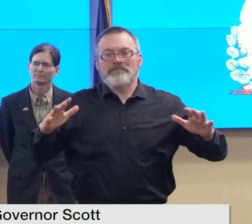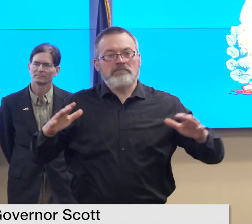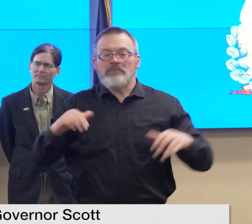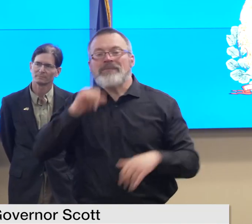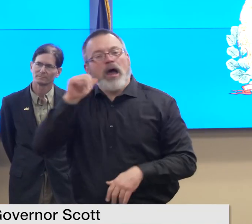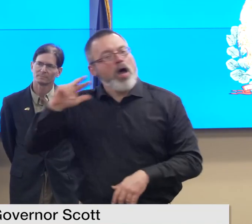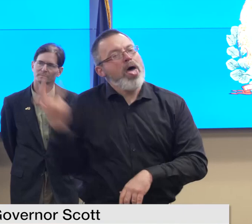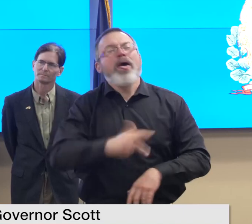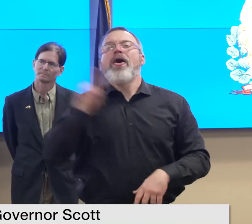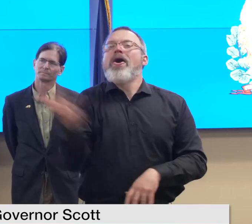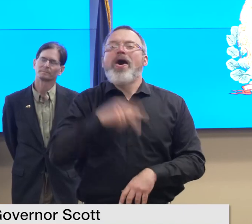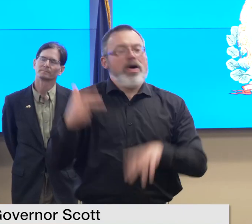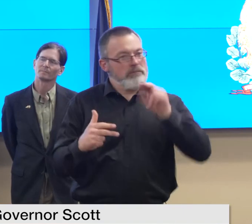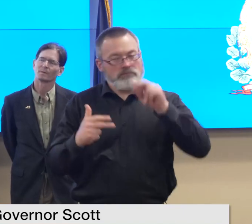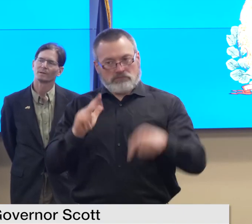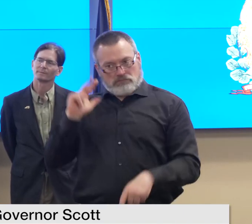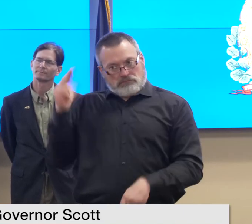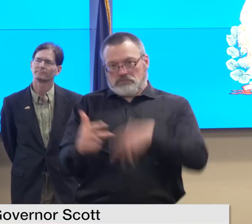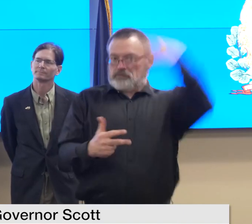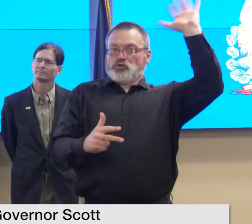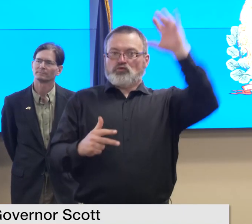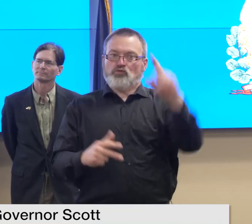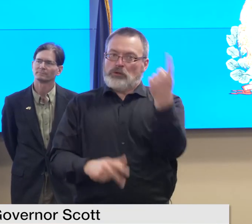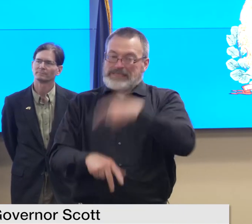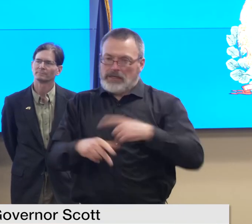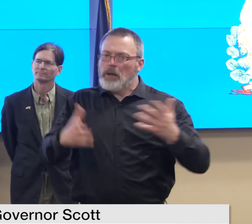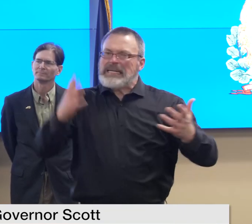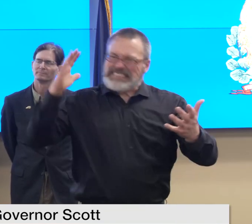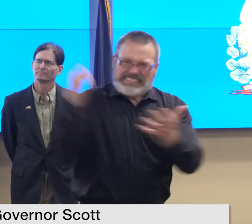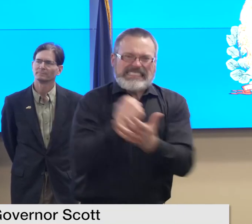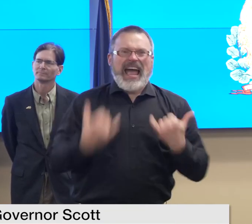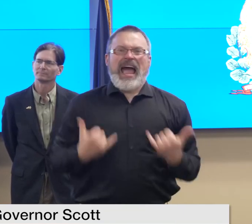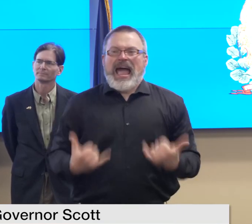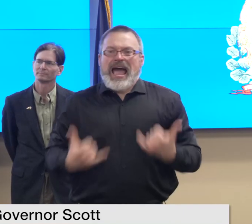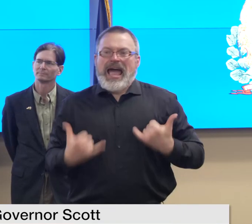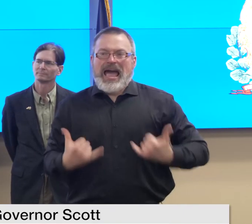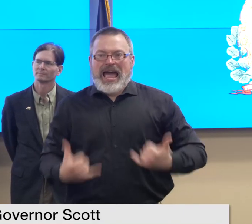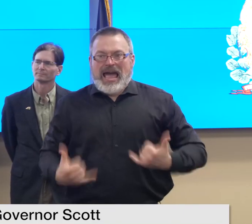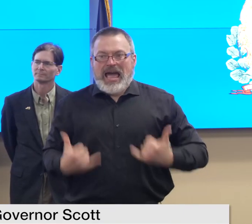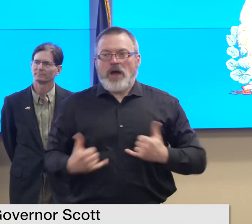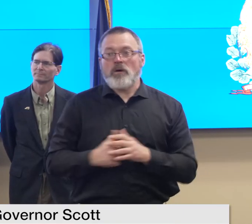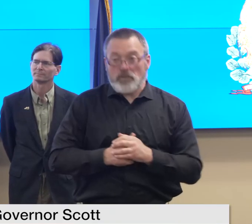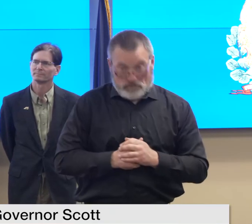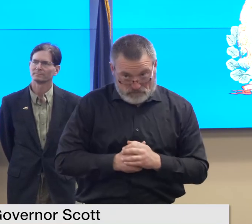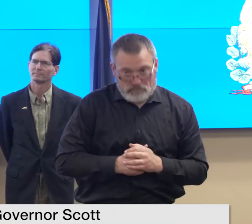211 data as of this morning there have been